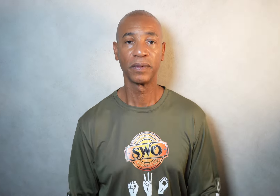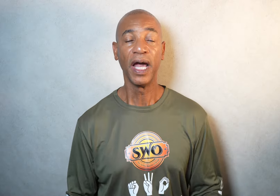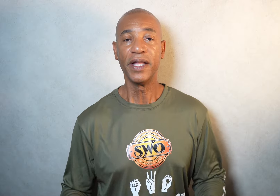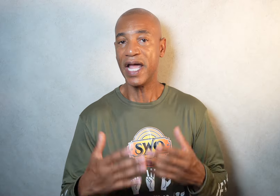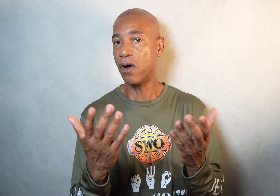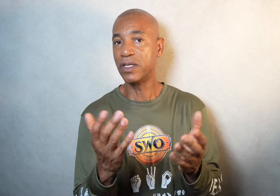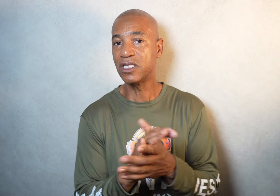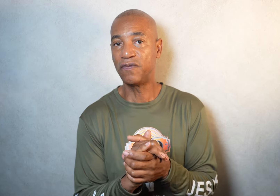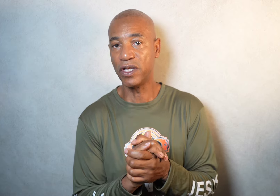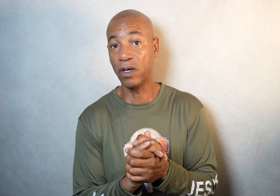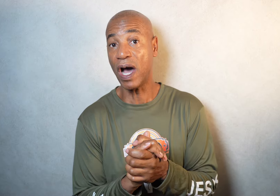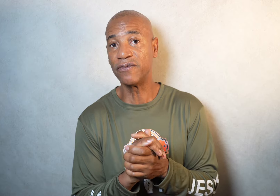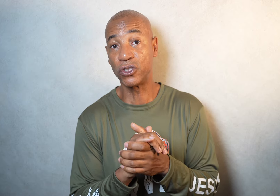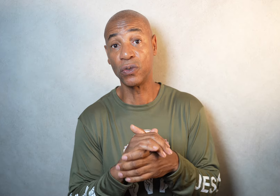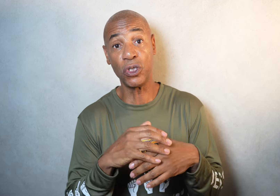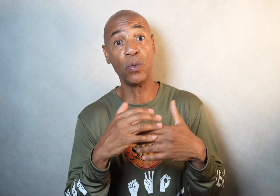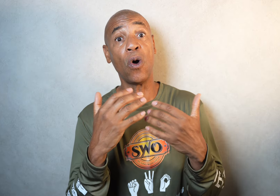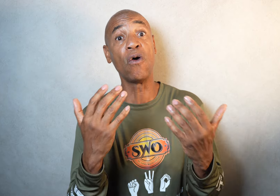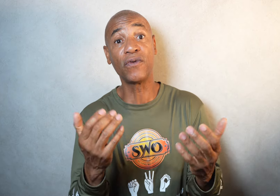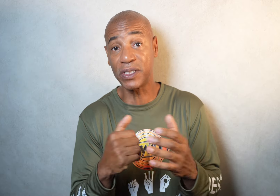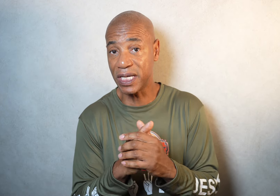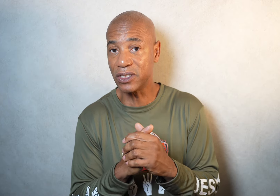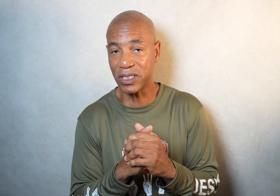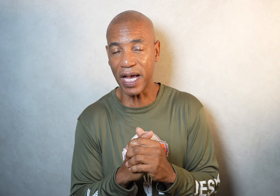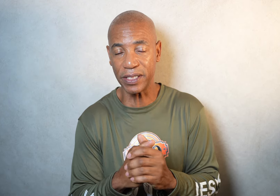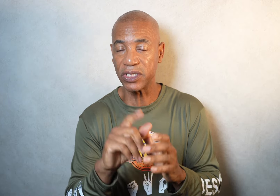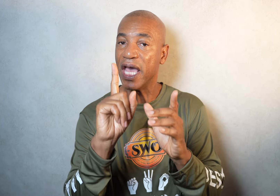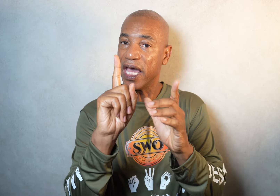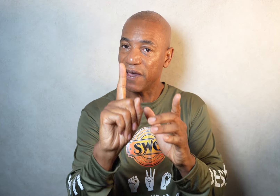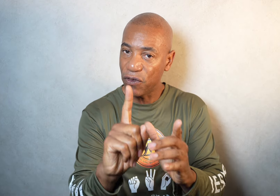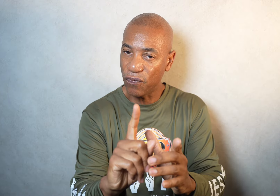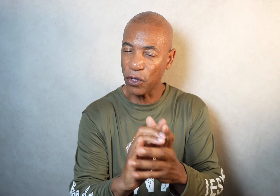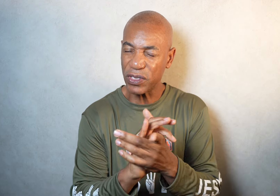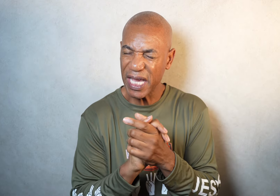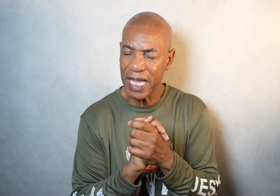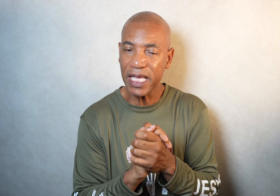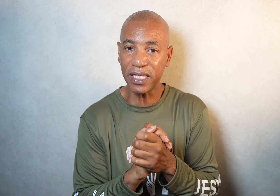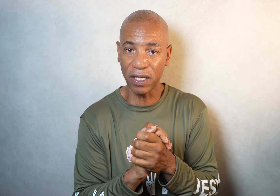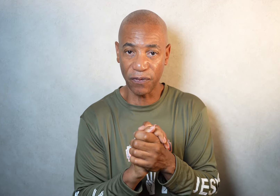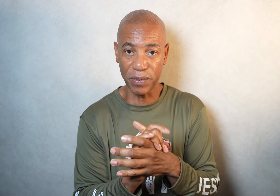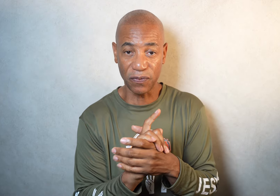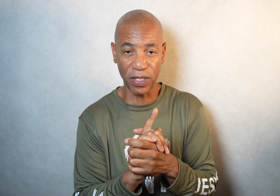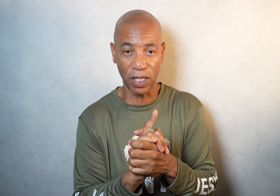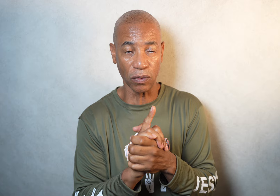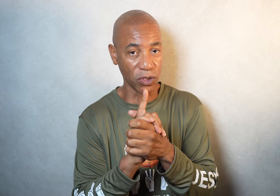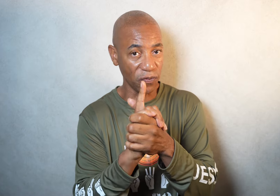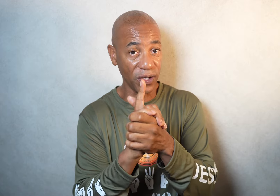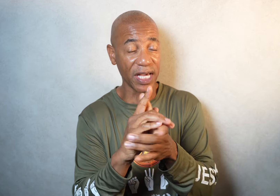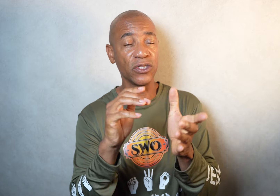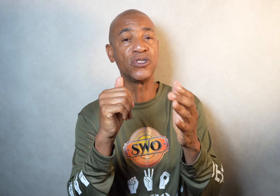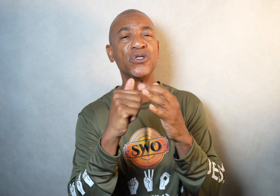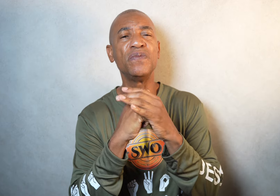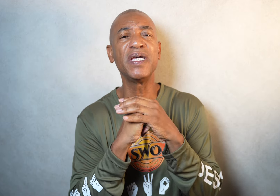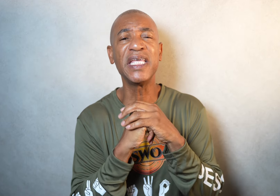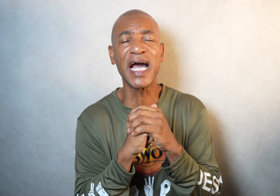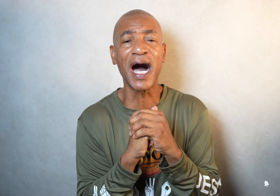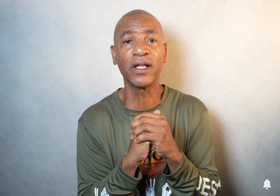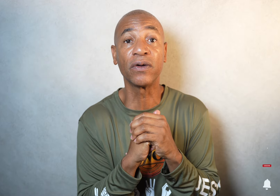Now, on this video, I've shown you over 10 signs. If you've learned anything from this video, don't forget, do me the honor